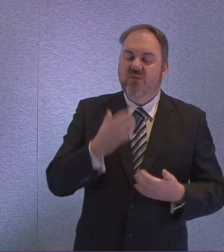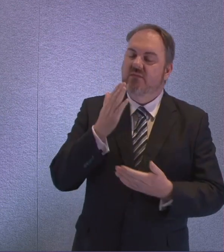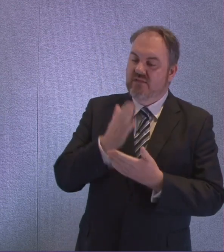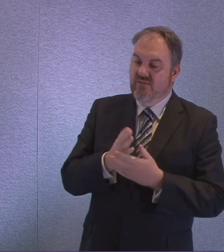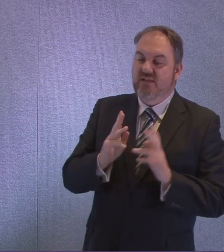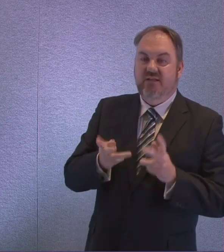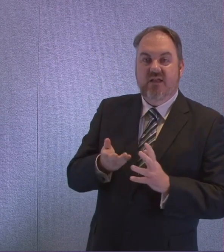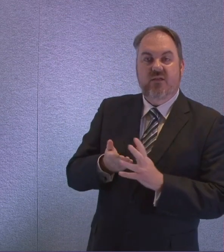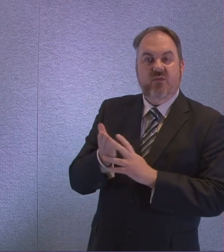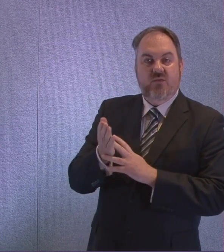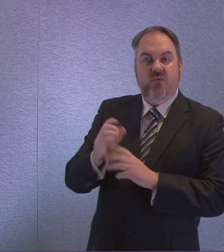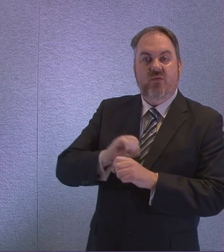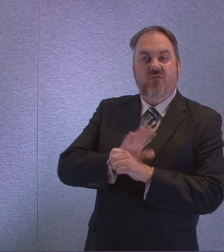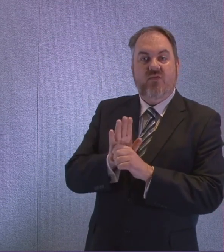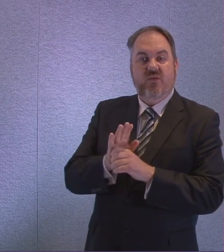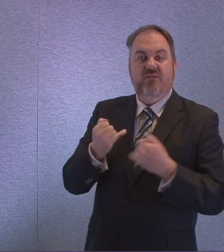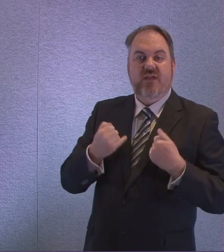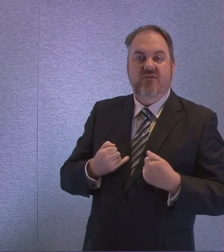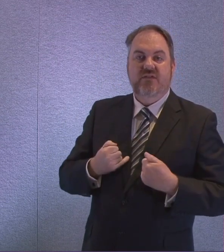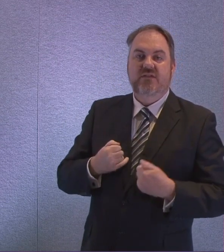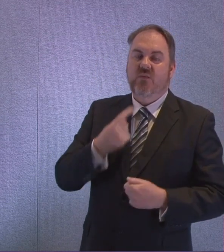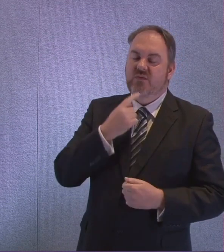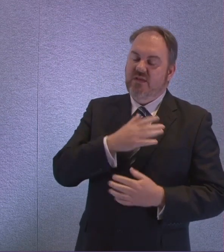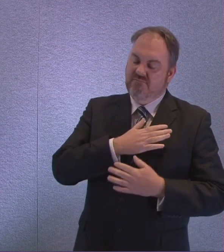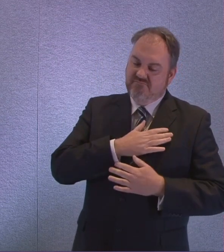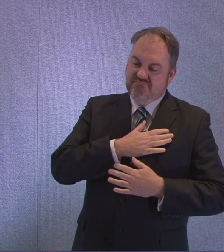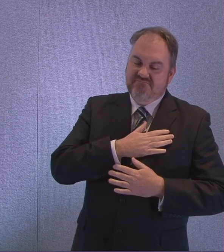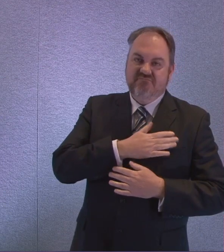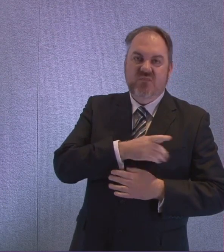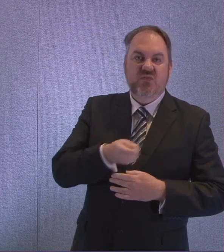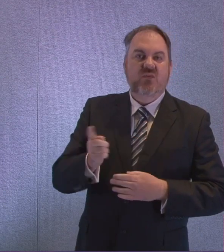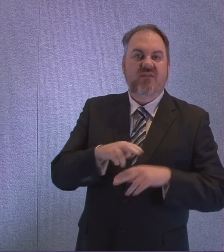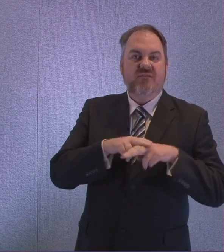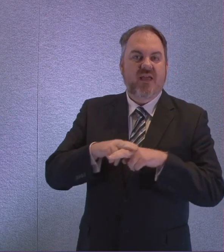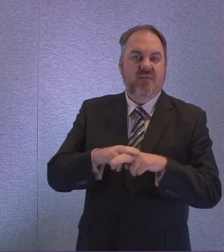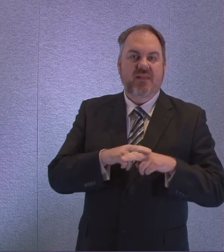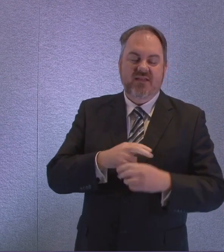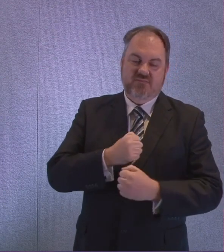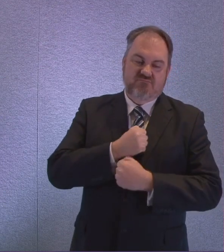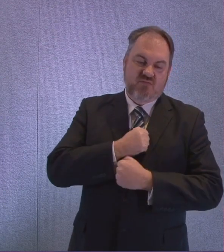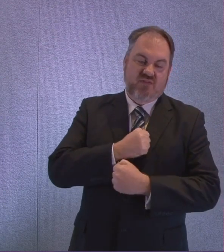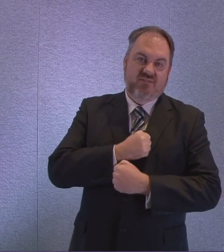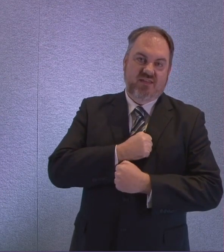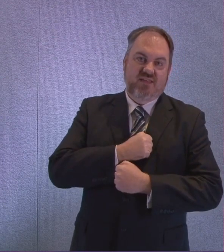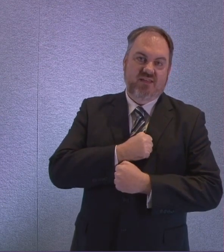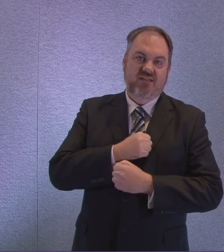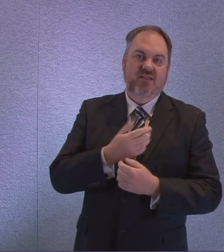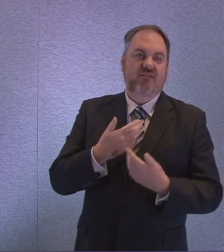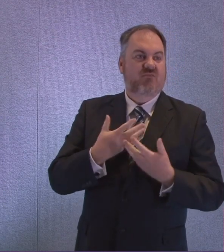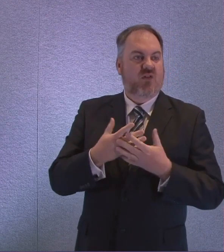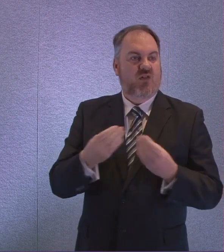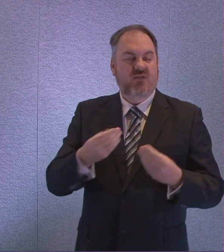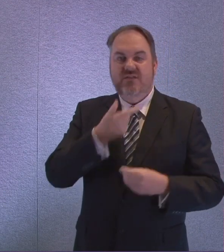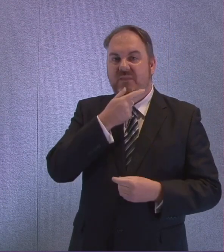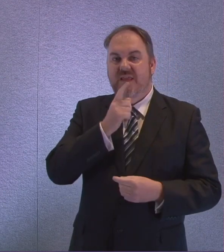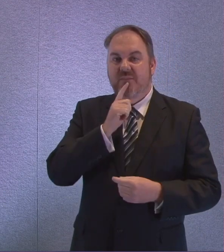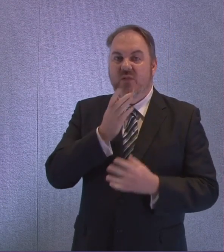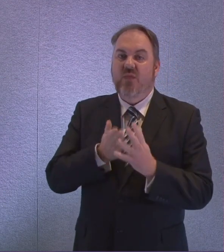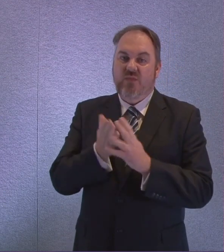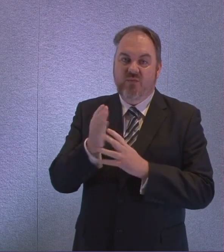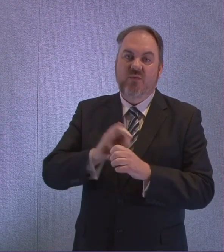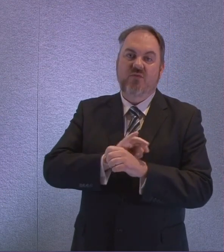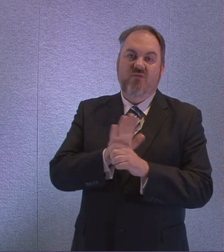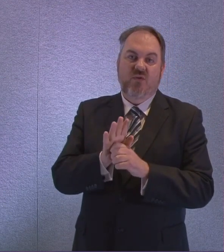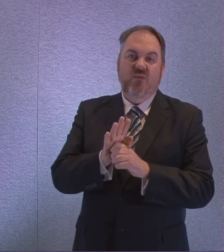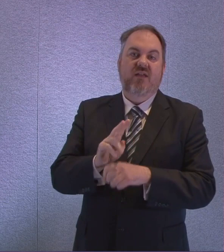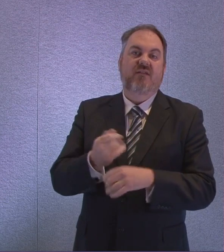loved ones to the virus. And also say a heartfelt thank you to everyone working so hard to keep essential services running at this